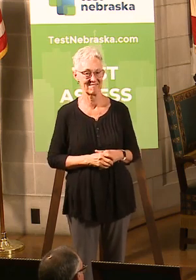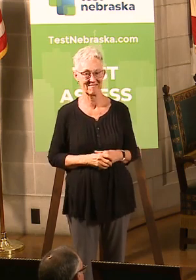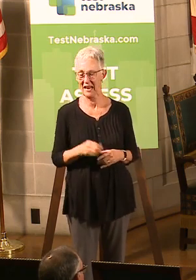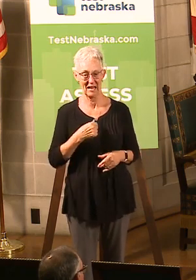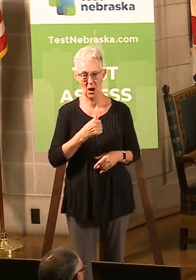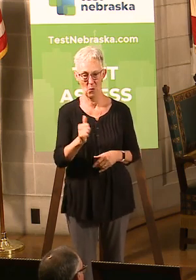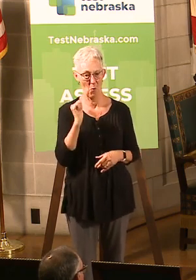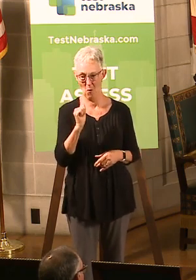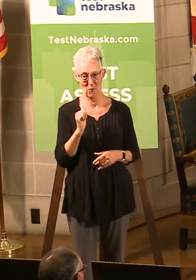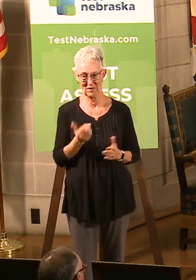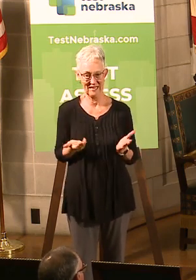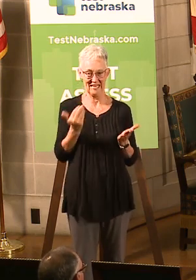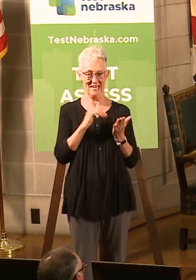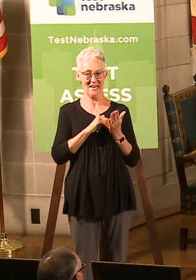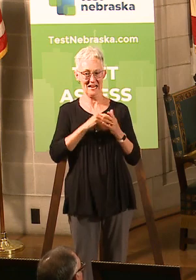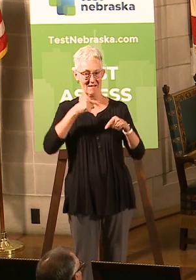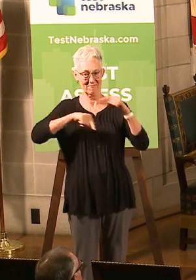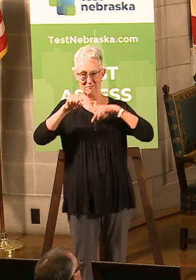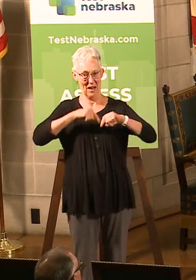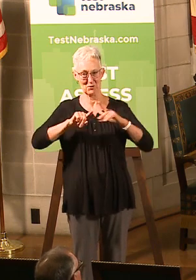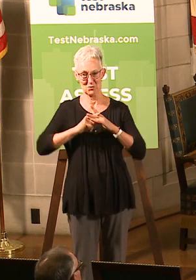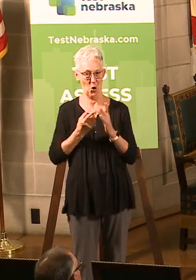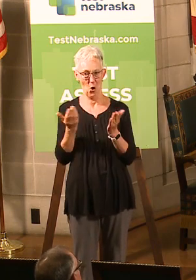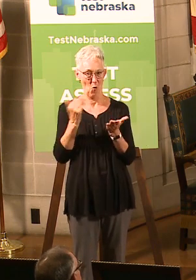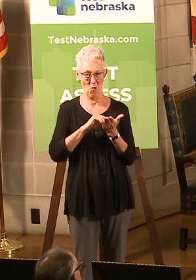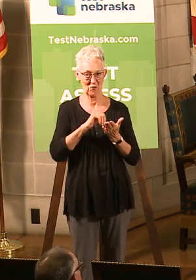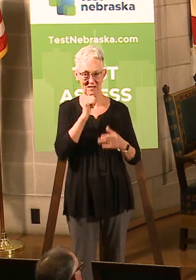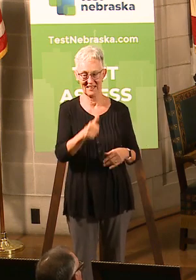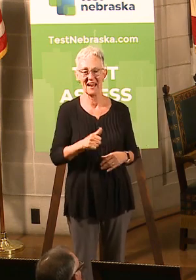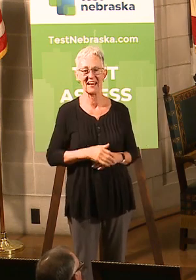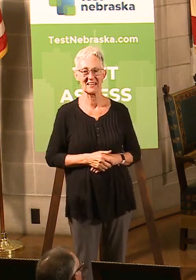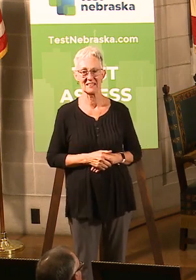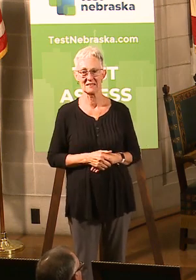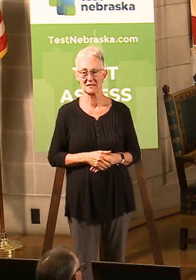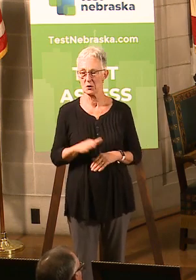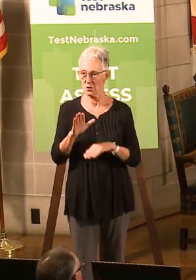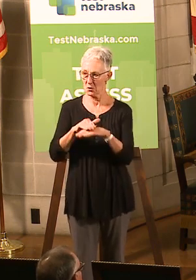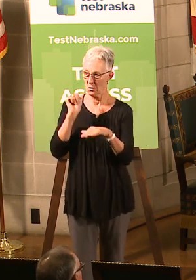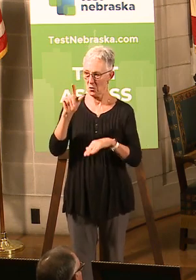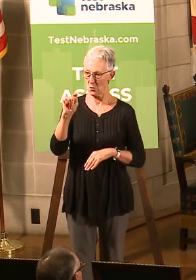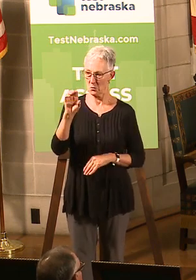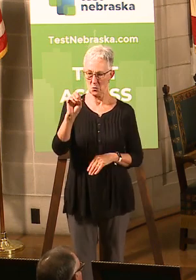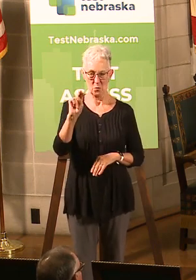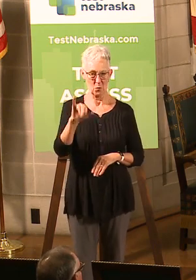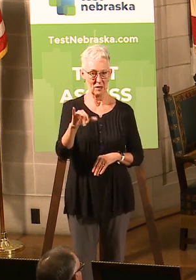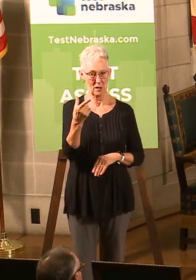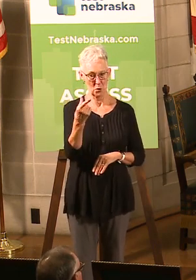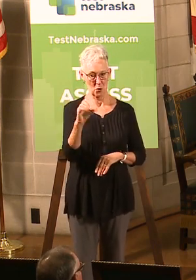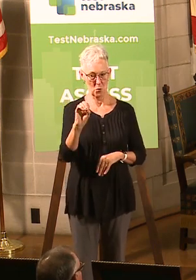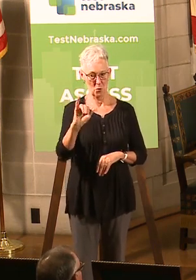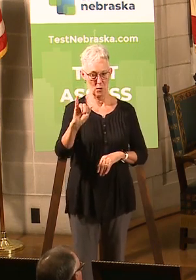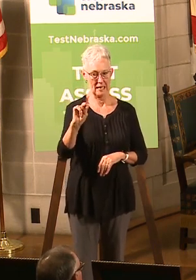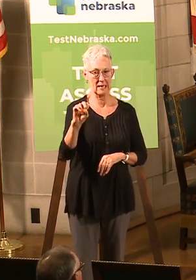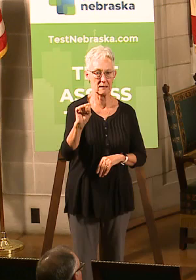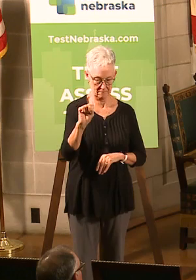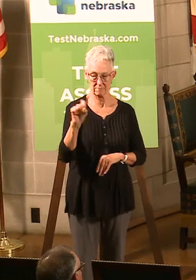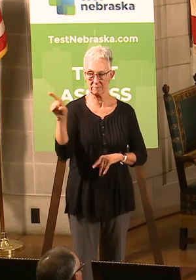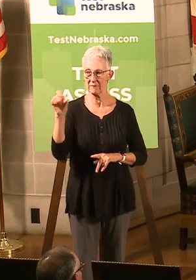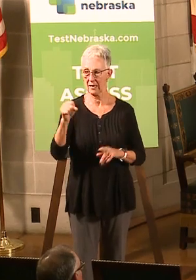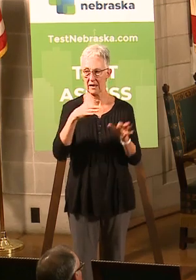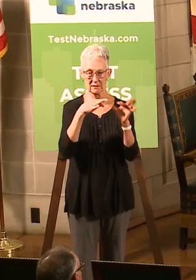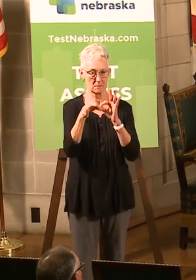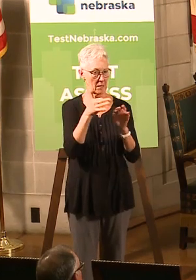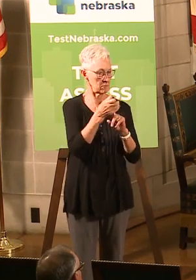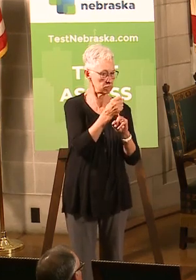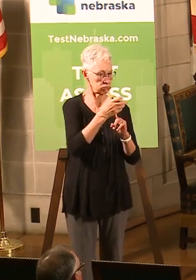repeat my speech. But what we are going to do is call up Tony Goins so that he can talk more detail about our programs